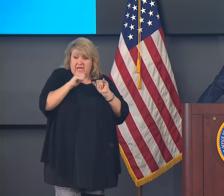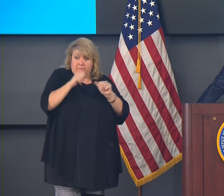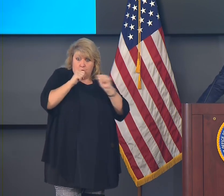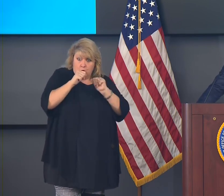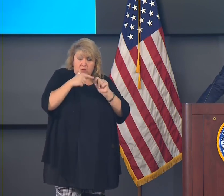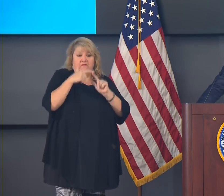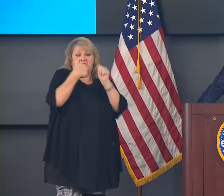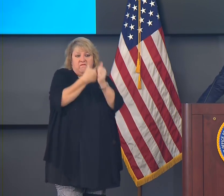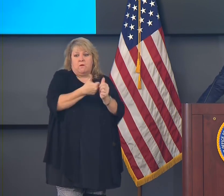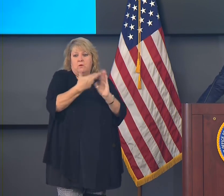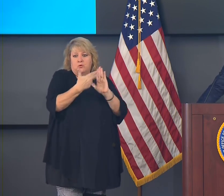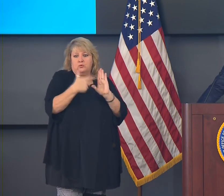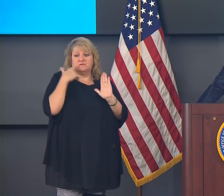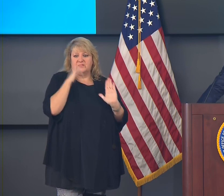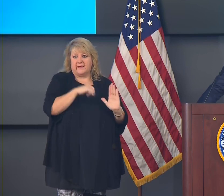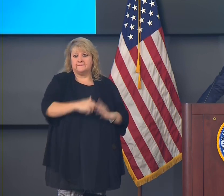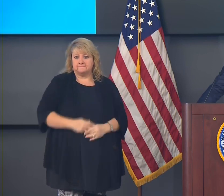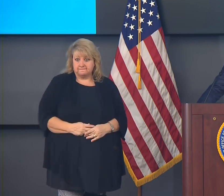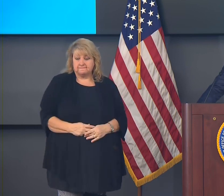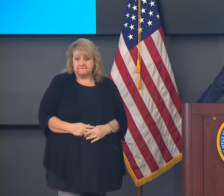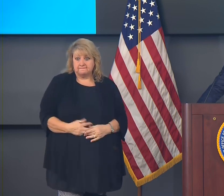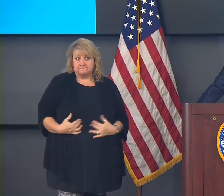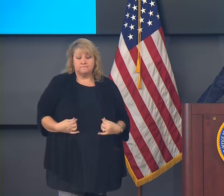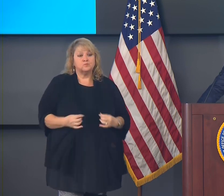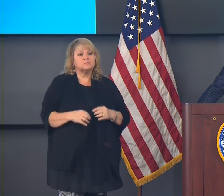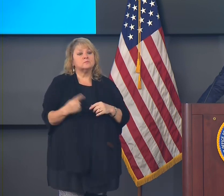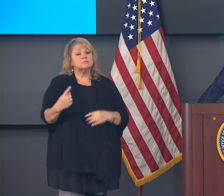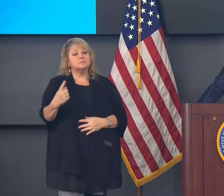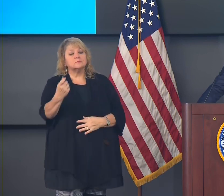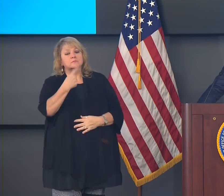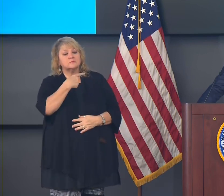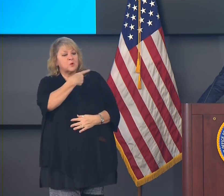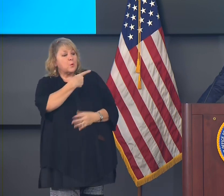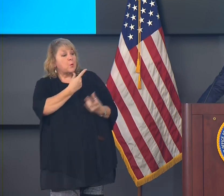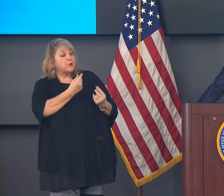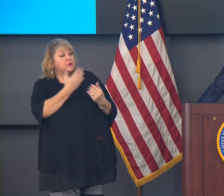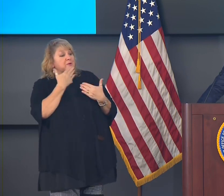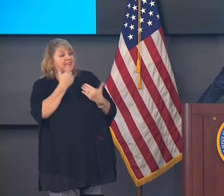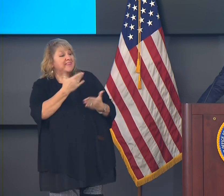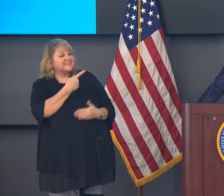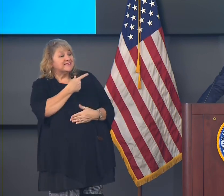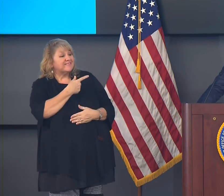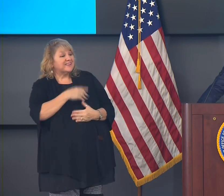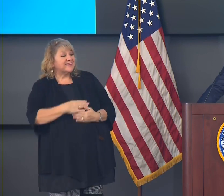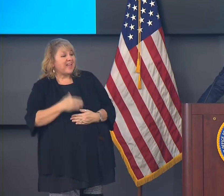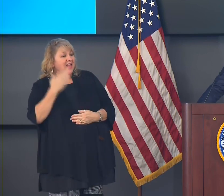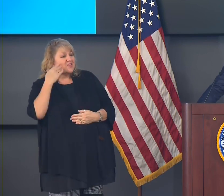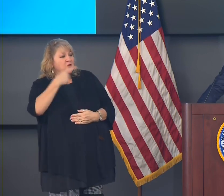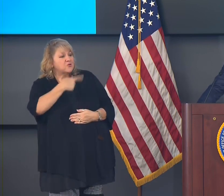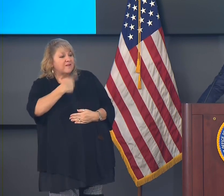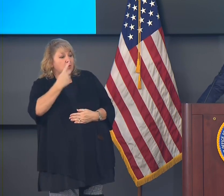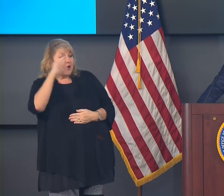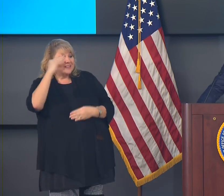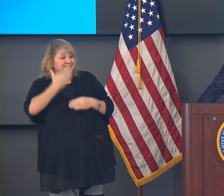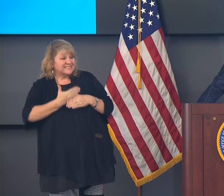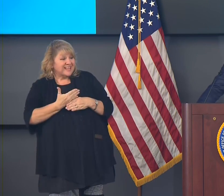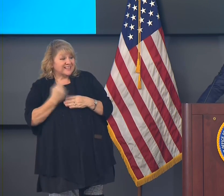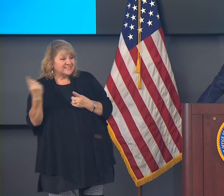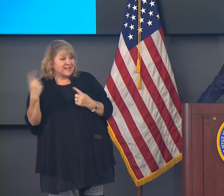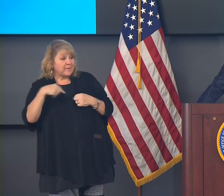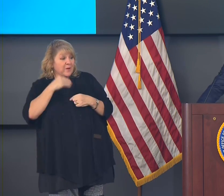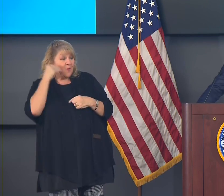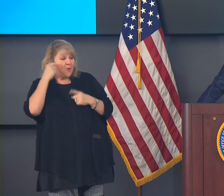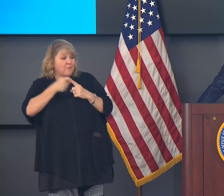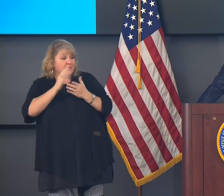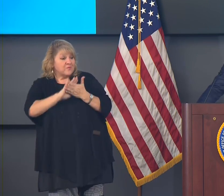today. Yes, ma'am. What are you doing for your Thanksgiving celebration? I know you have a son who must be coming home